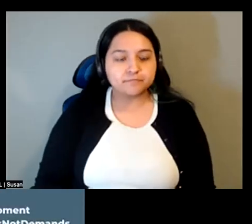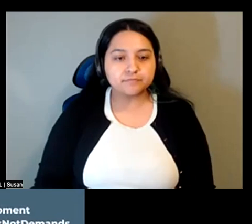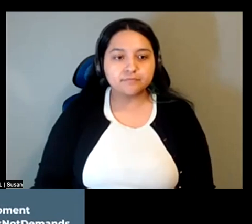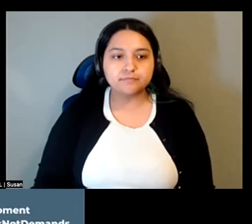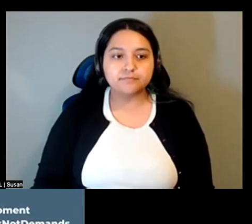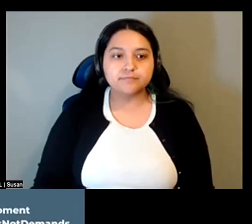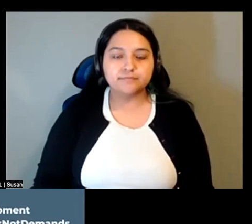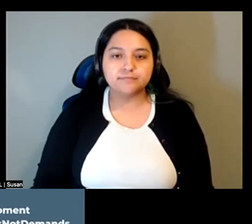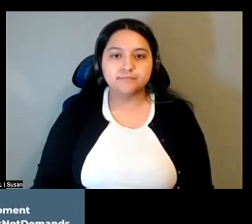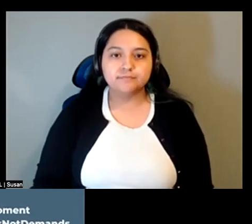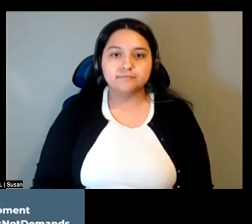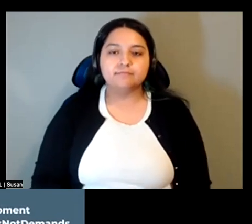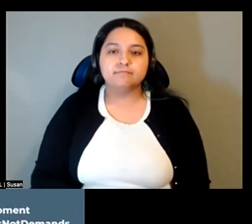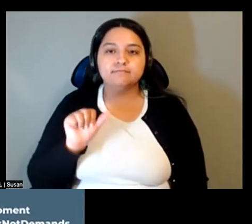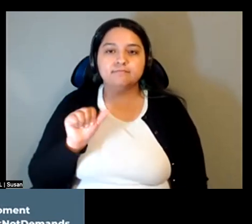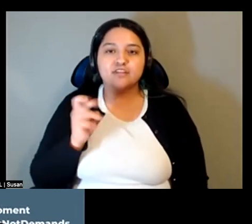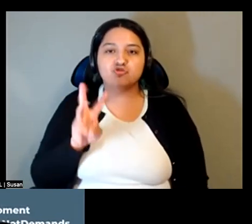Thank you. very much.